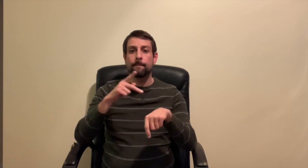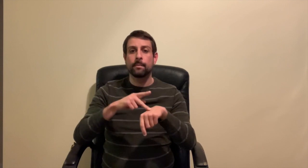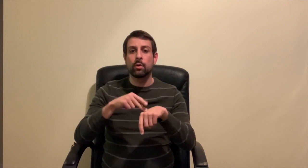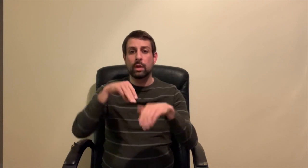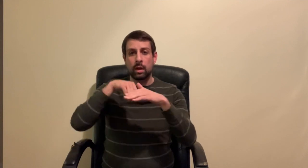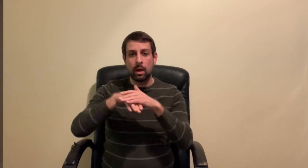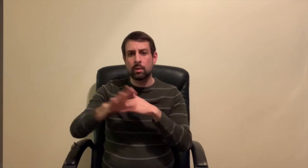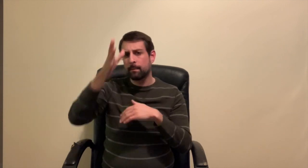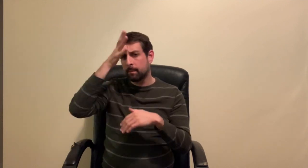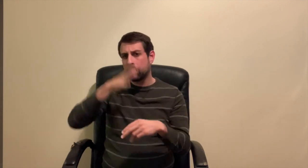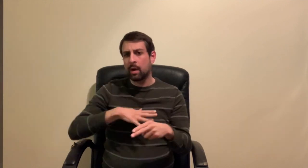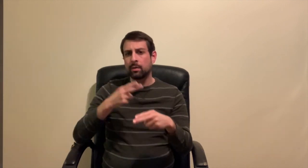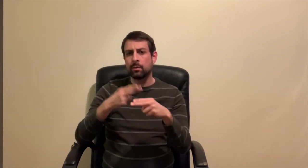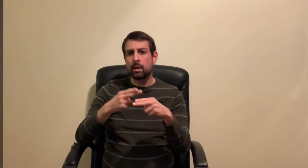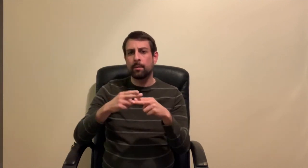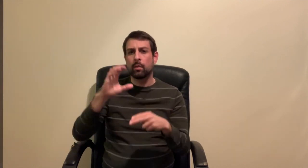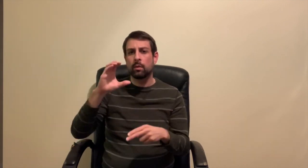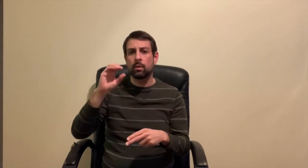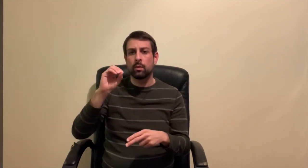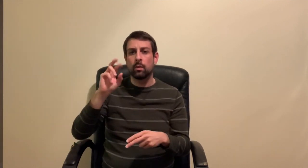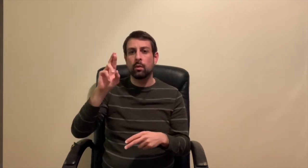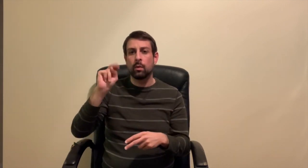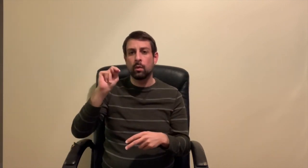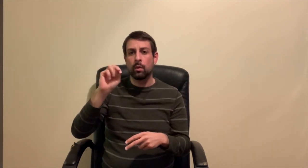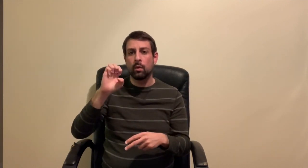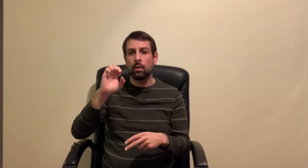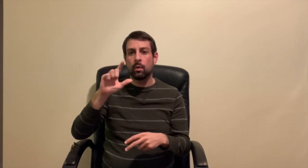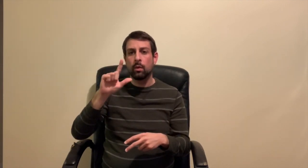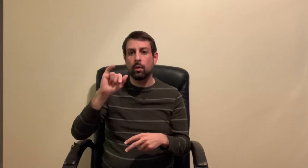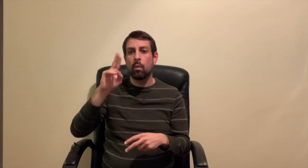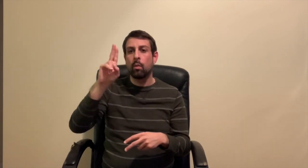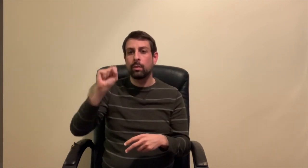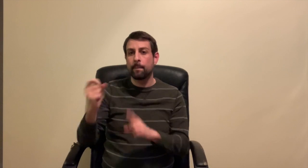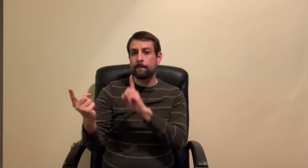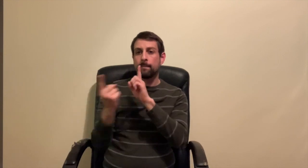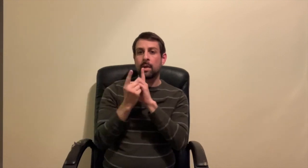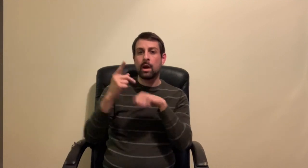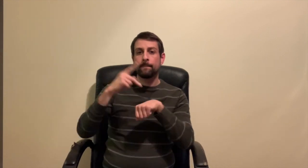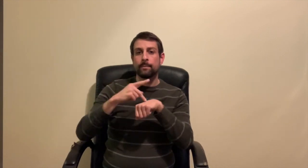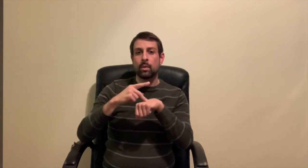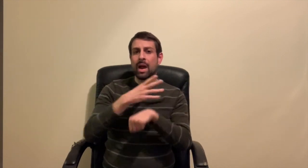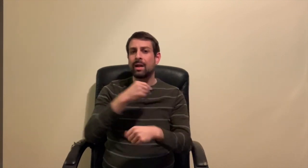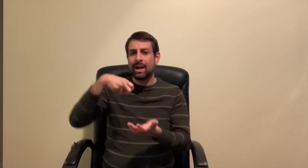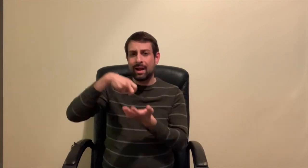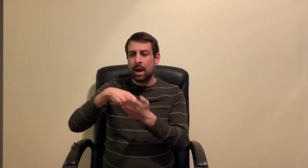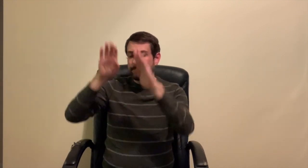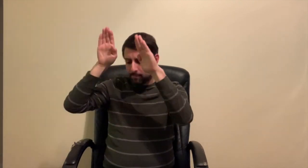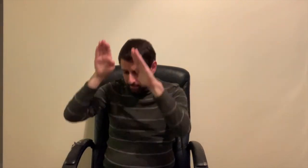When Peter entered, Cornelius met him, and falling at his feet, paid him